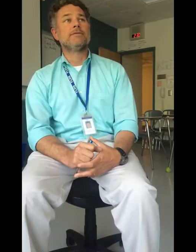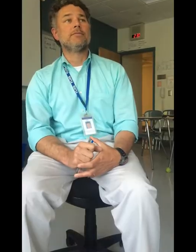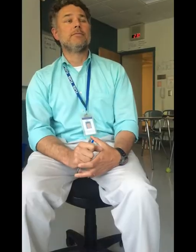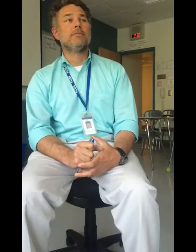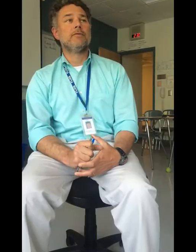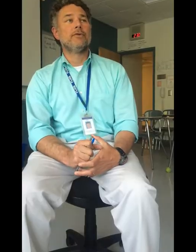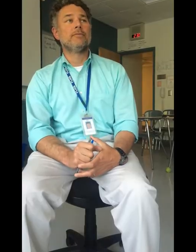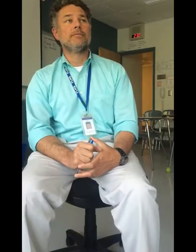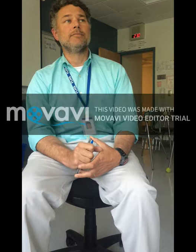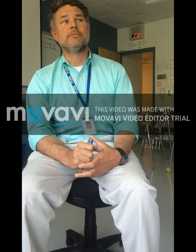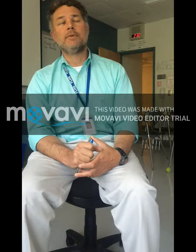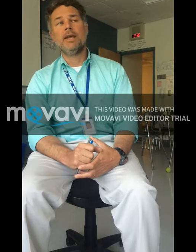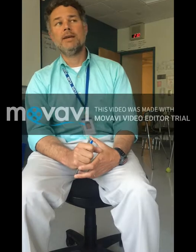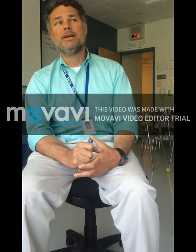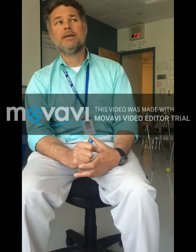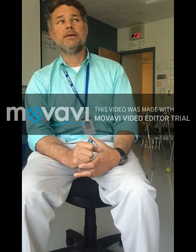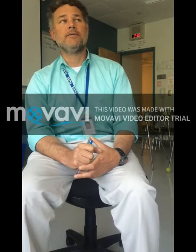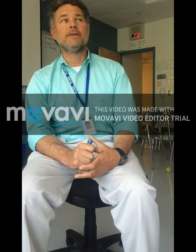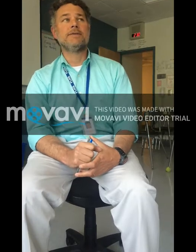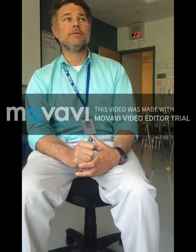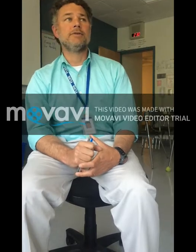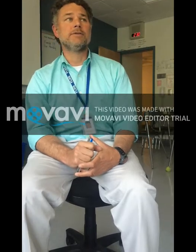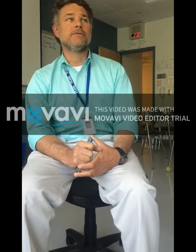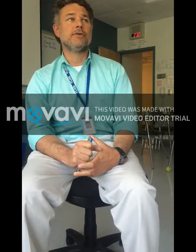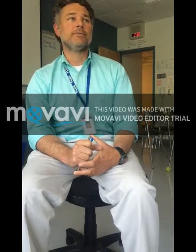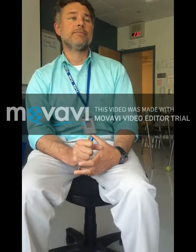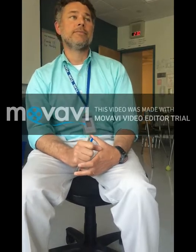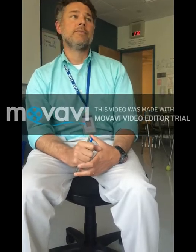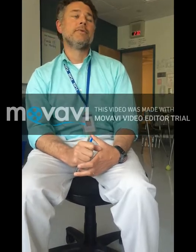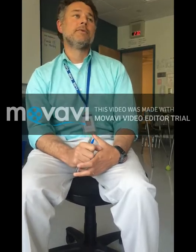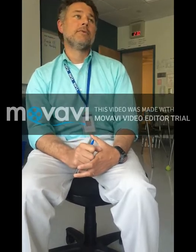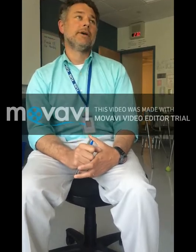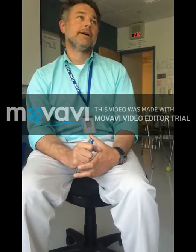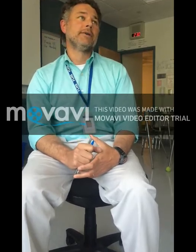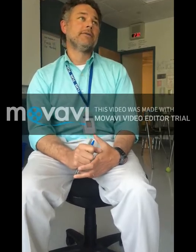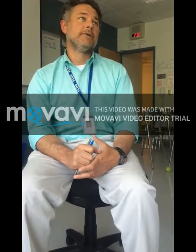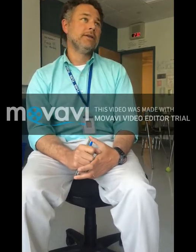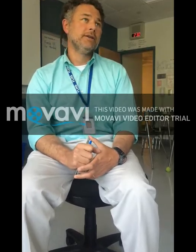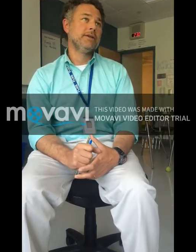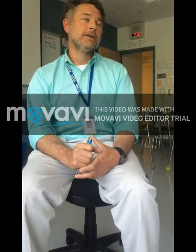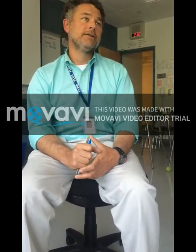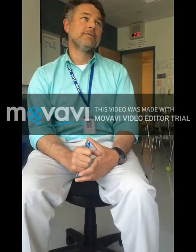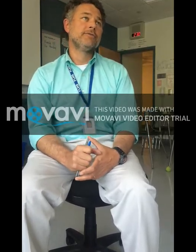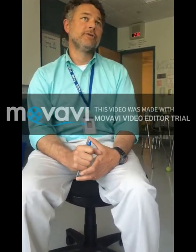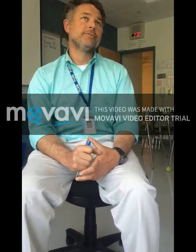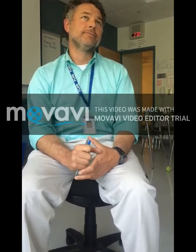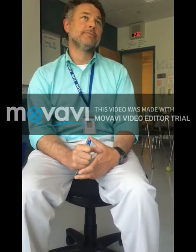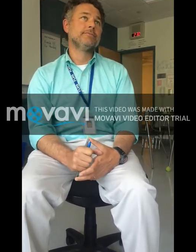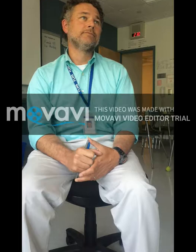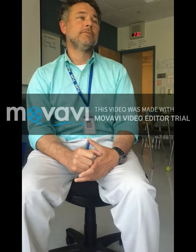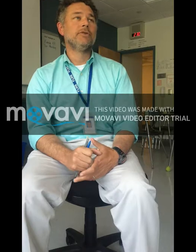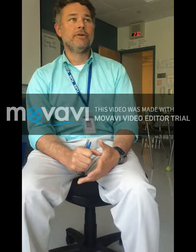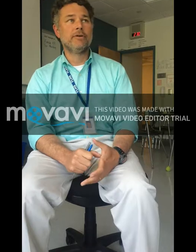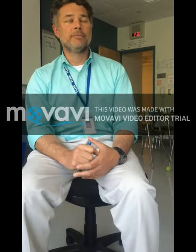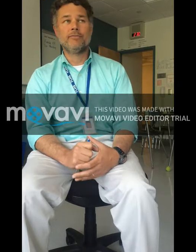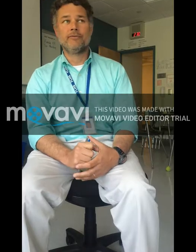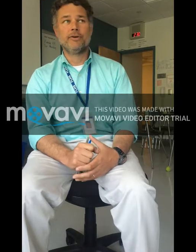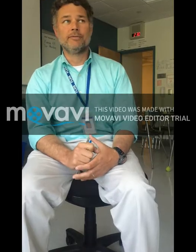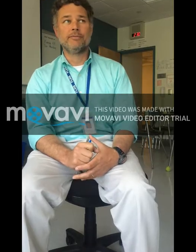from Haiti, I've had students from India, from Europe, from